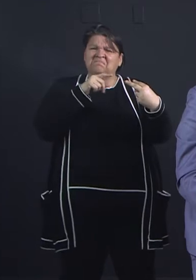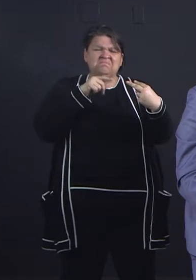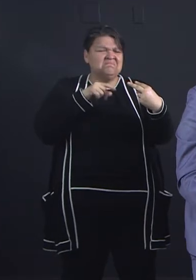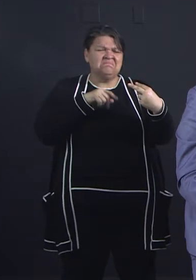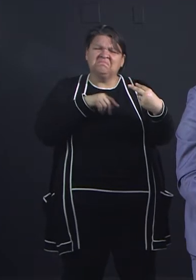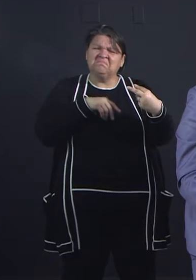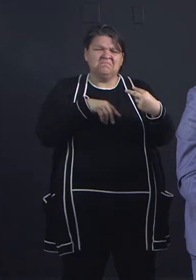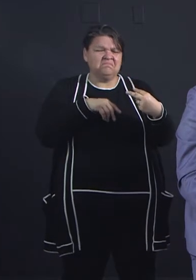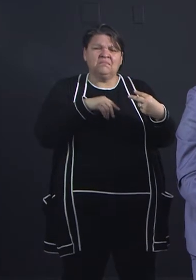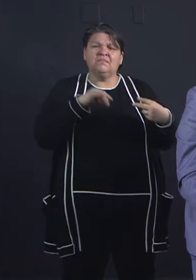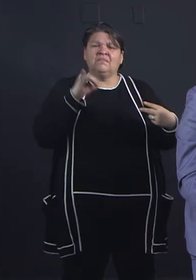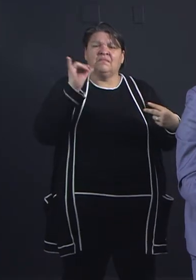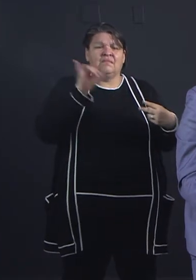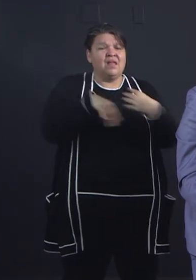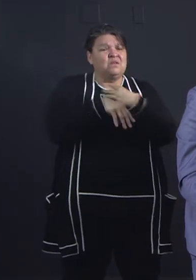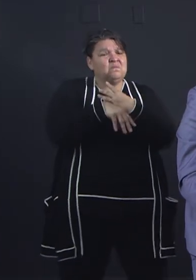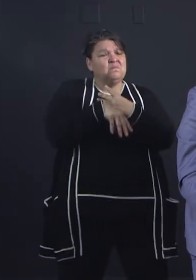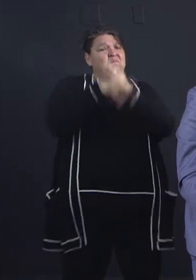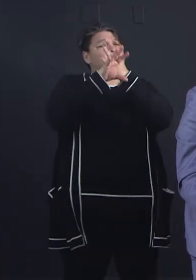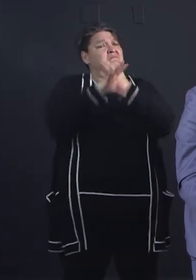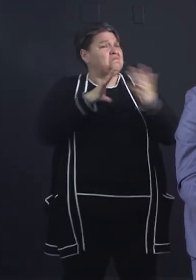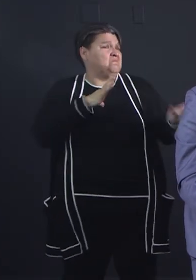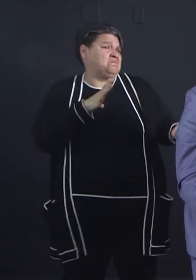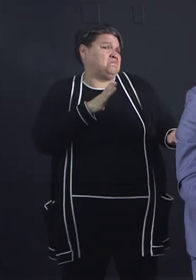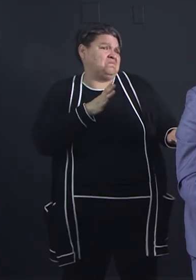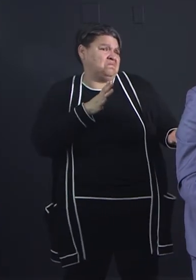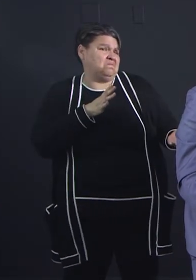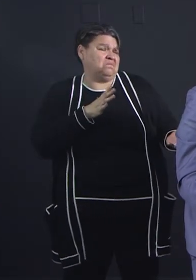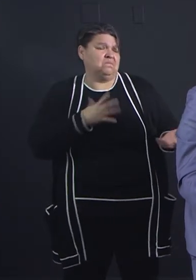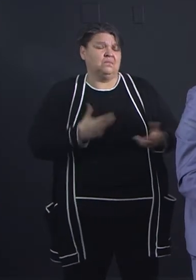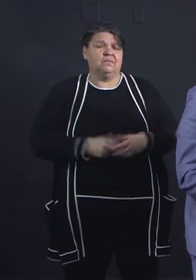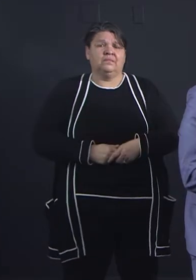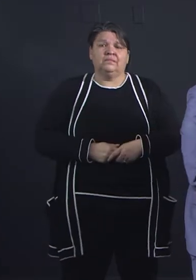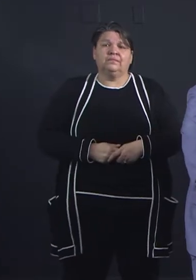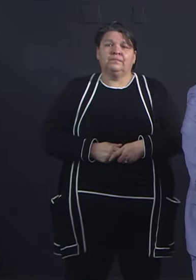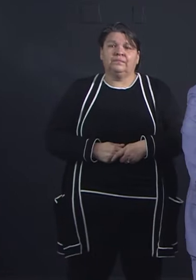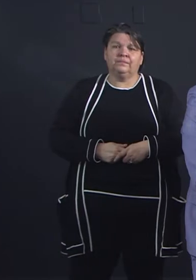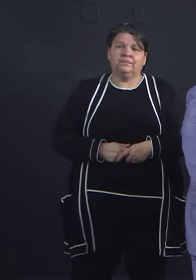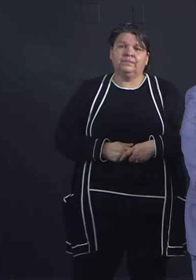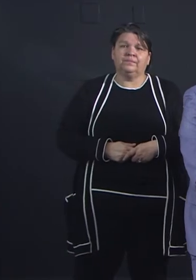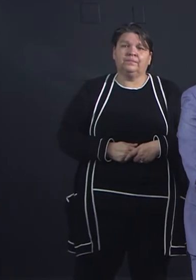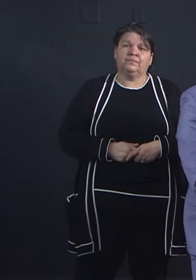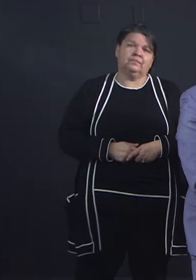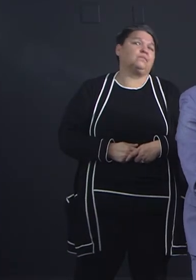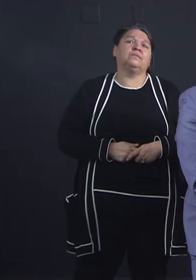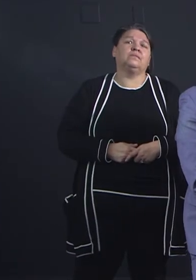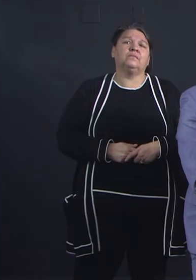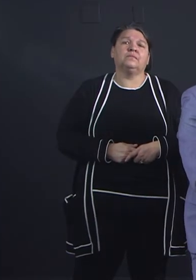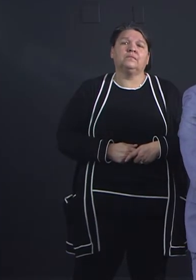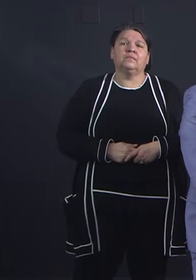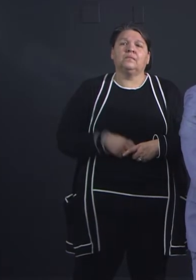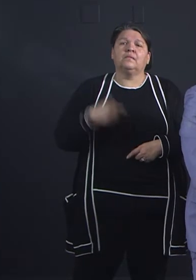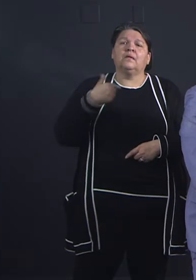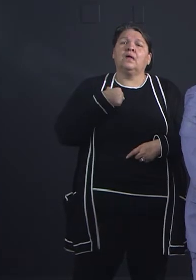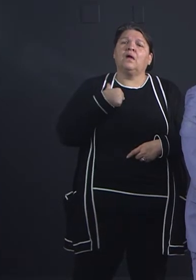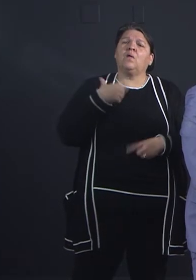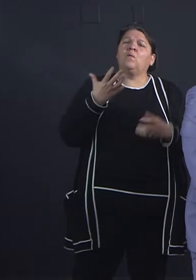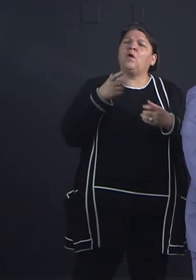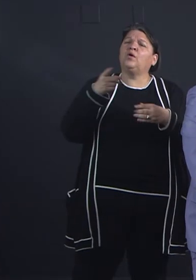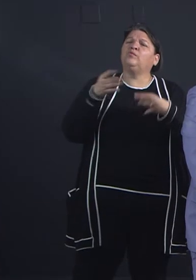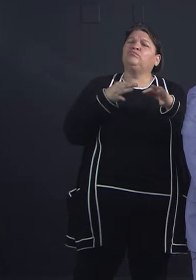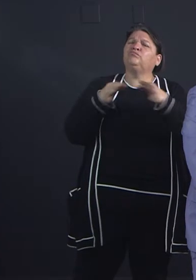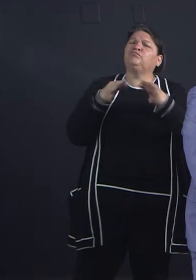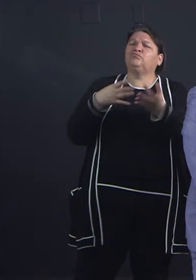short, sweet and get there. So one of the things that there's been a fair amount of coverage on, but you still might talk just a little bit about how it's being handled.